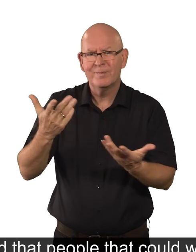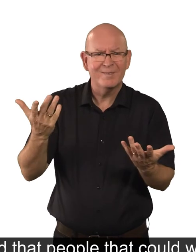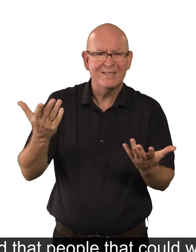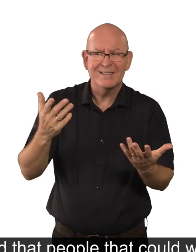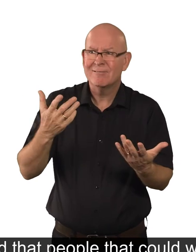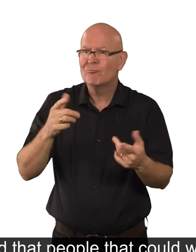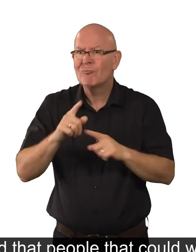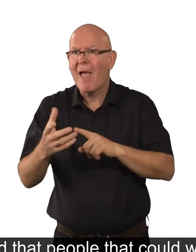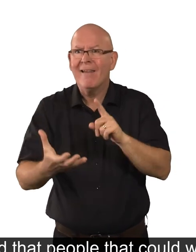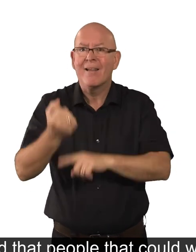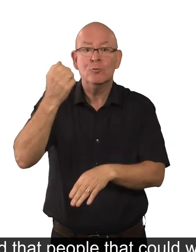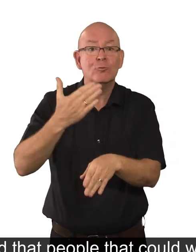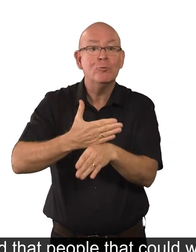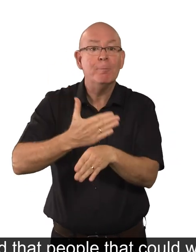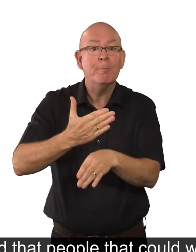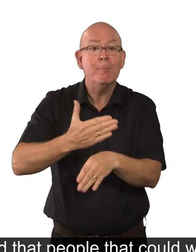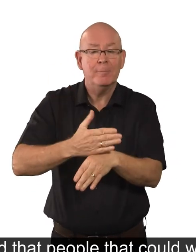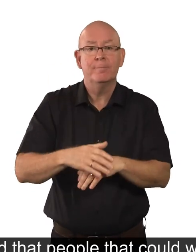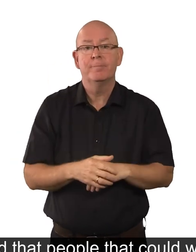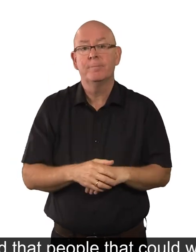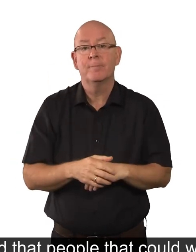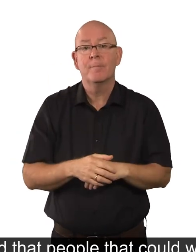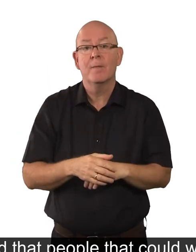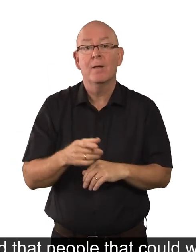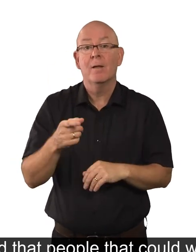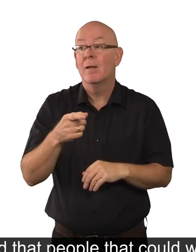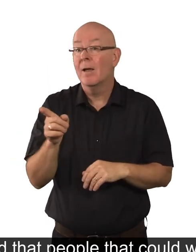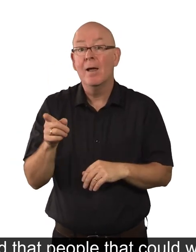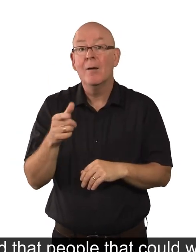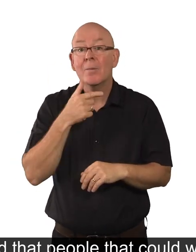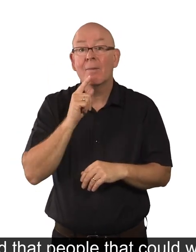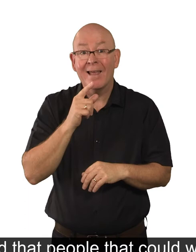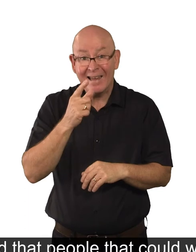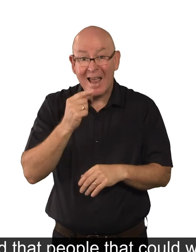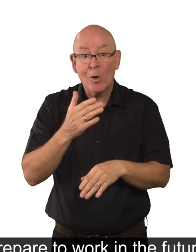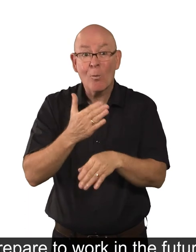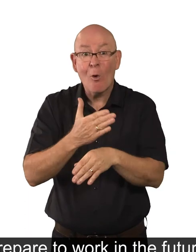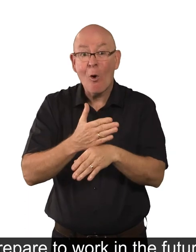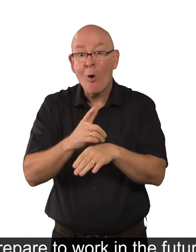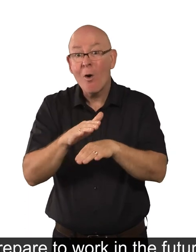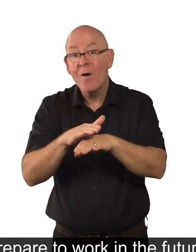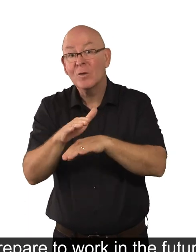And that people that could work in the future do things to help them prepare to work in the future.